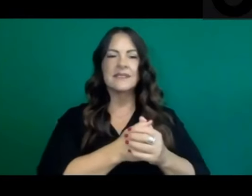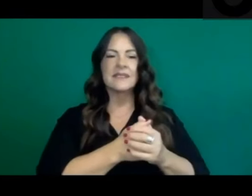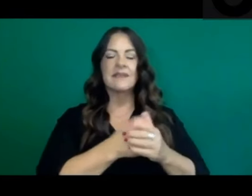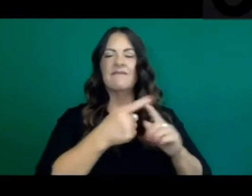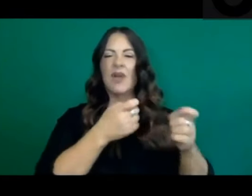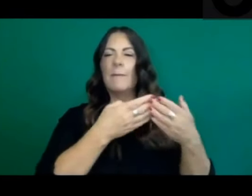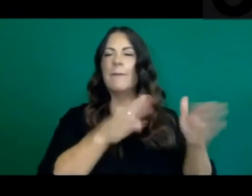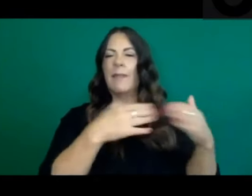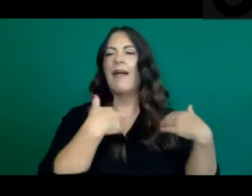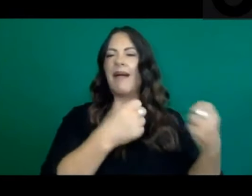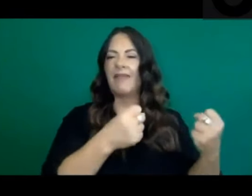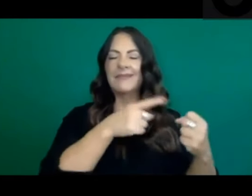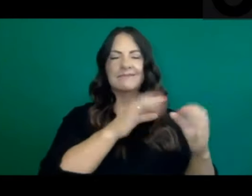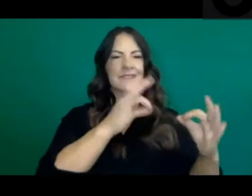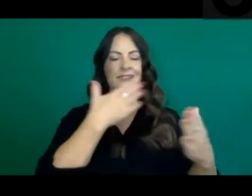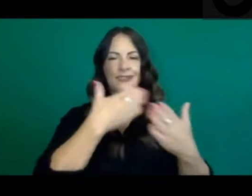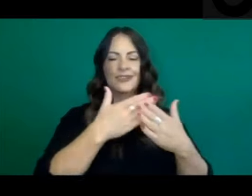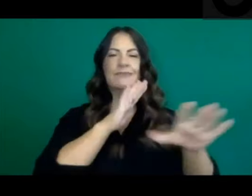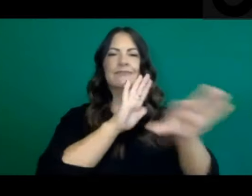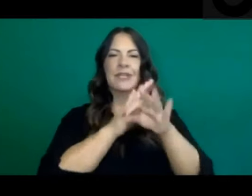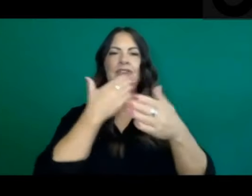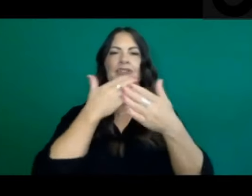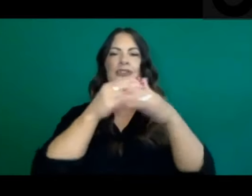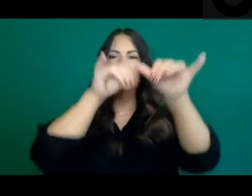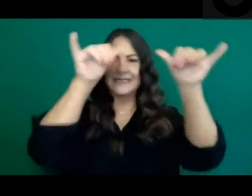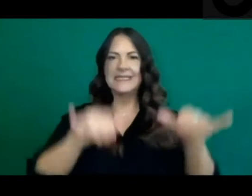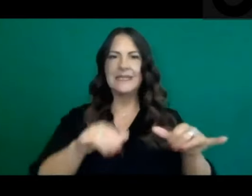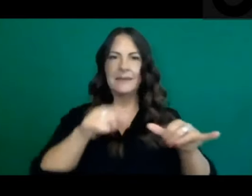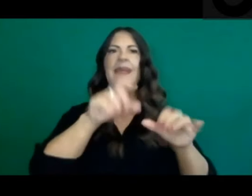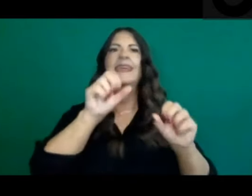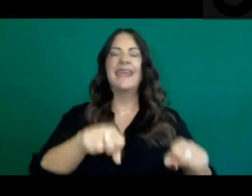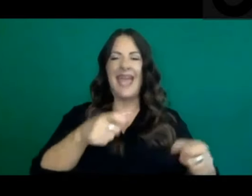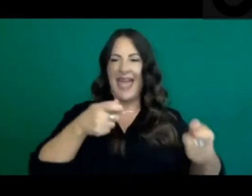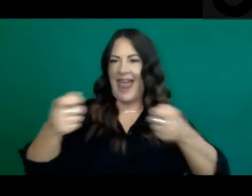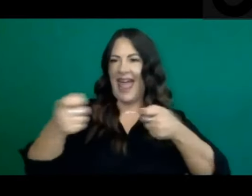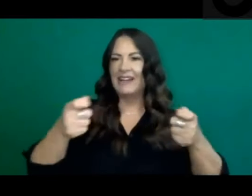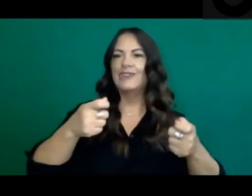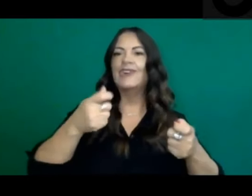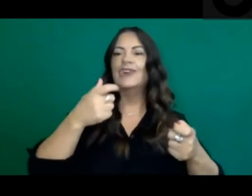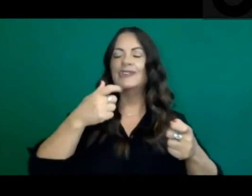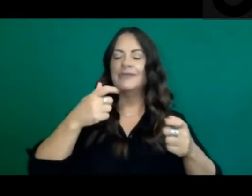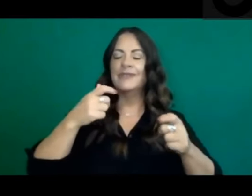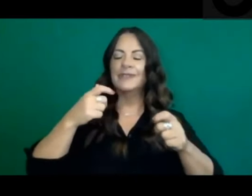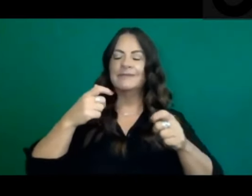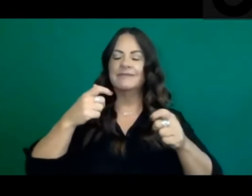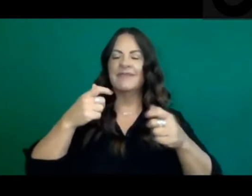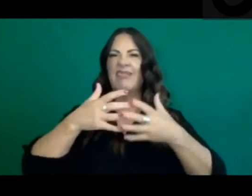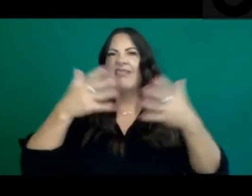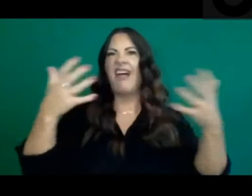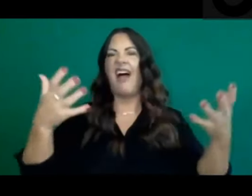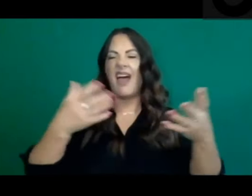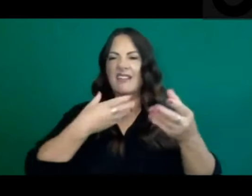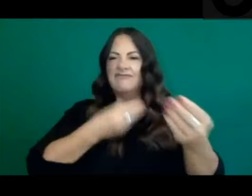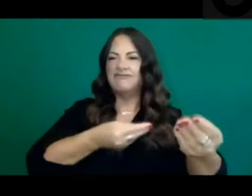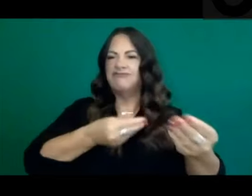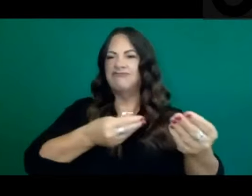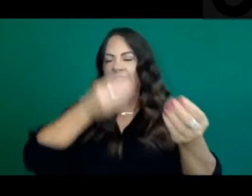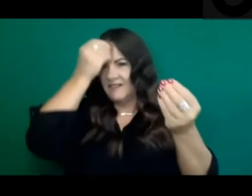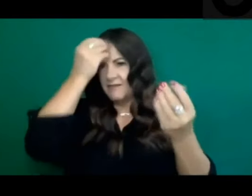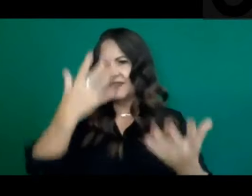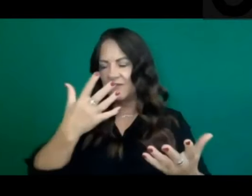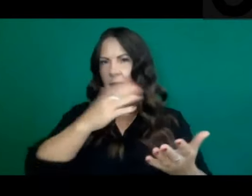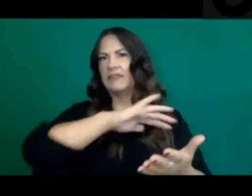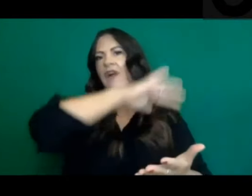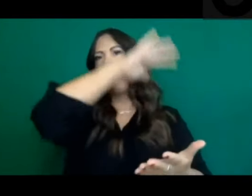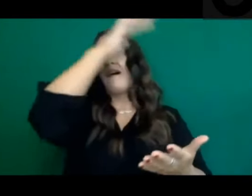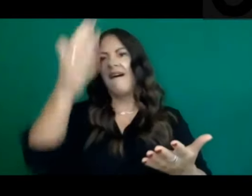a system that can function and manage the level of records that we're seeing with COVID-19. And without putting an exact deadline,